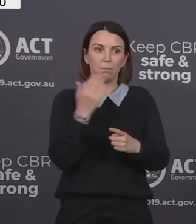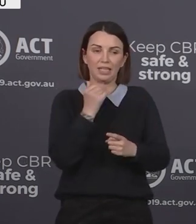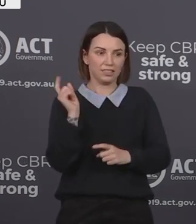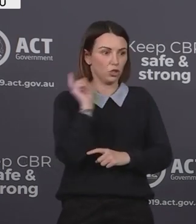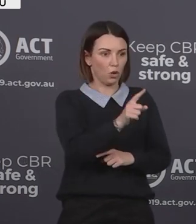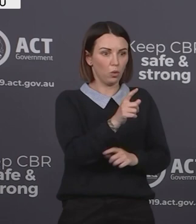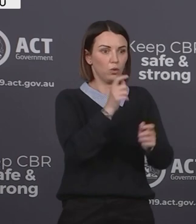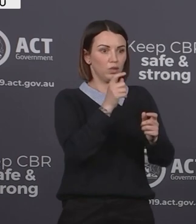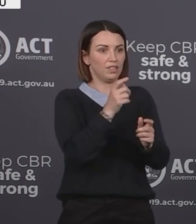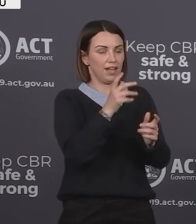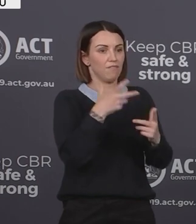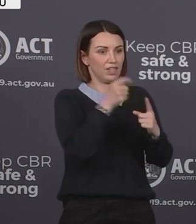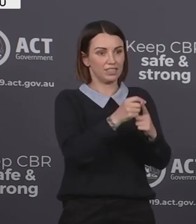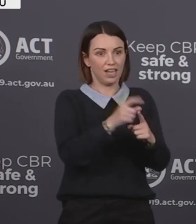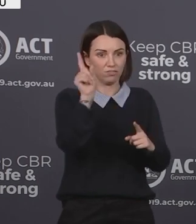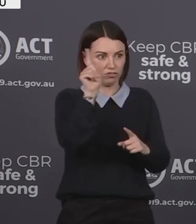available today.